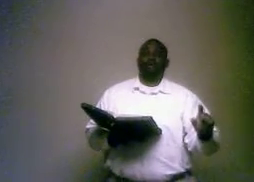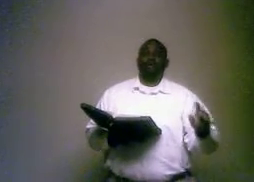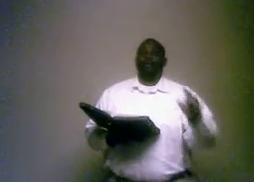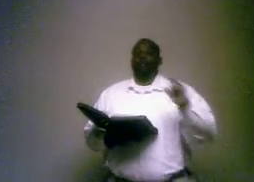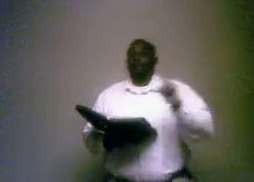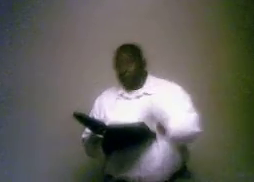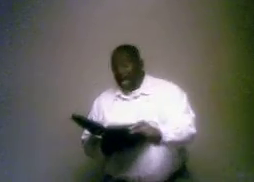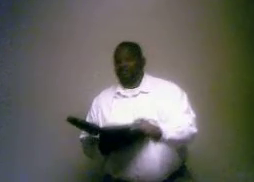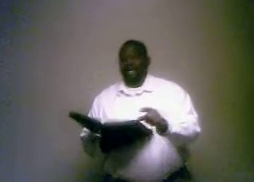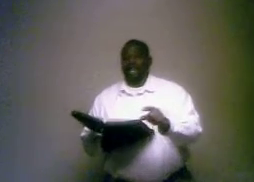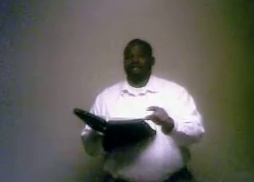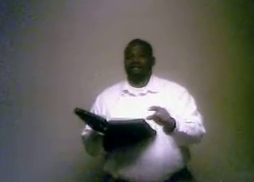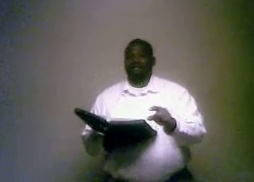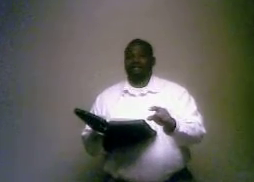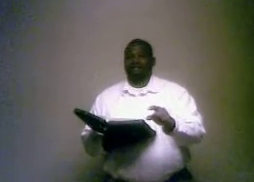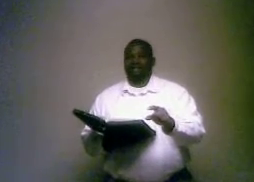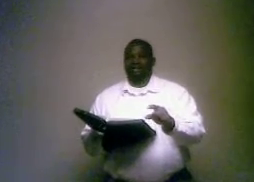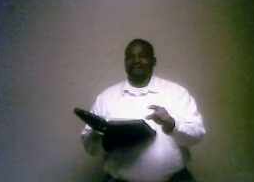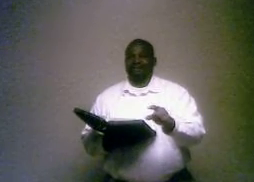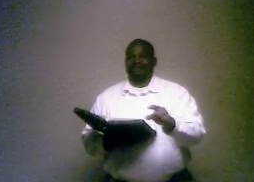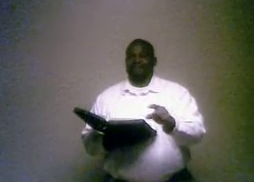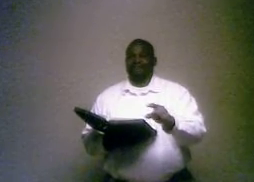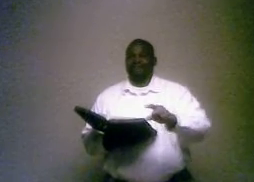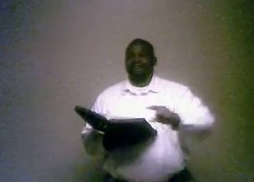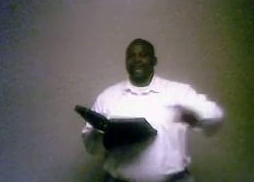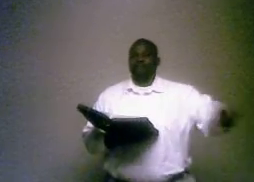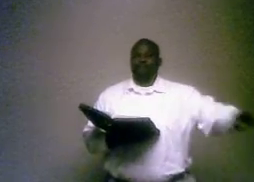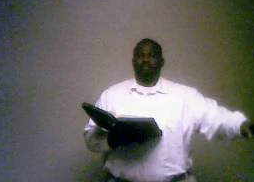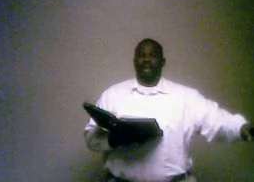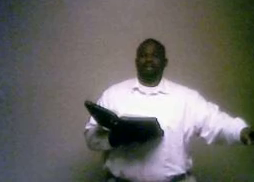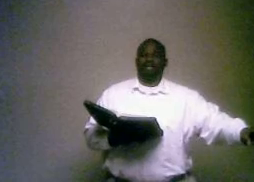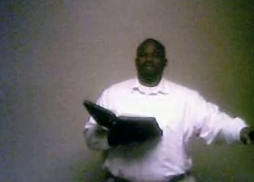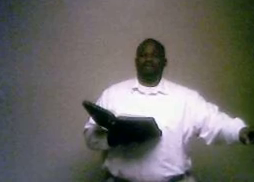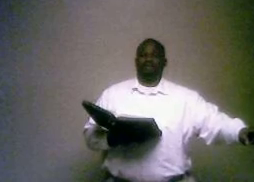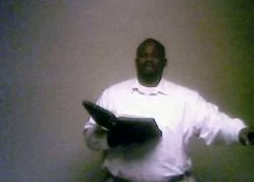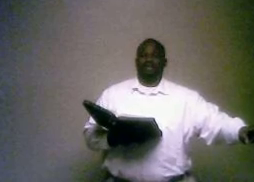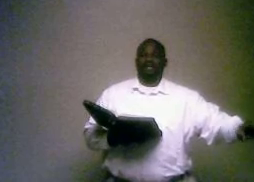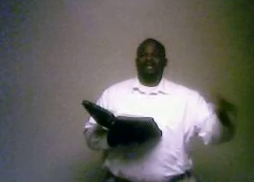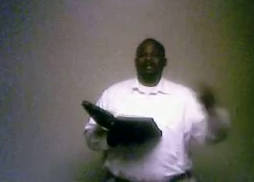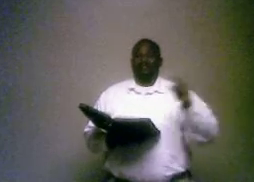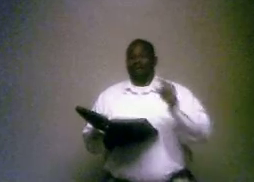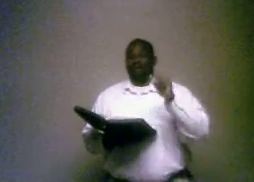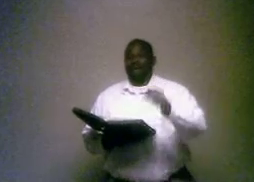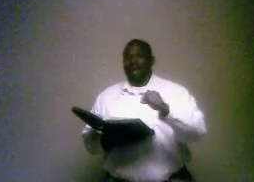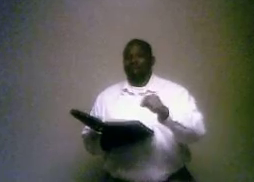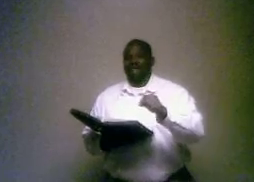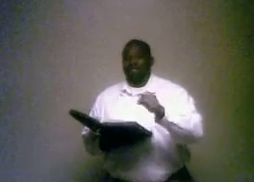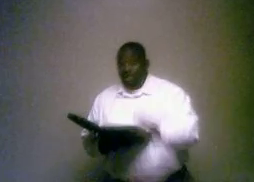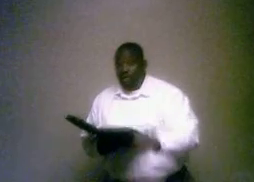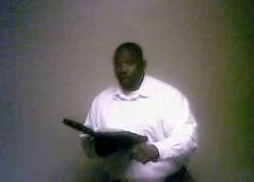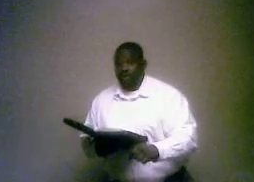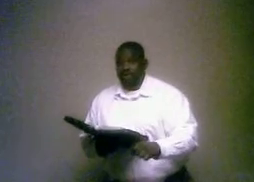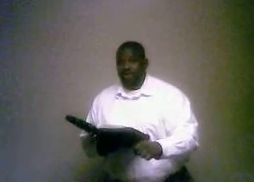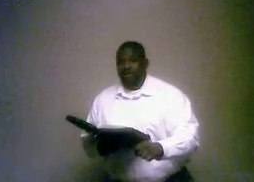were baptized. For all you fighting water baptism, they were baptized in water, submerged.